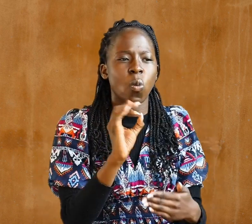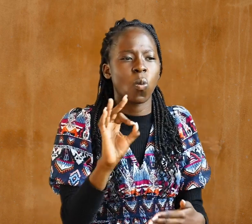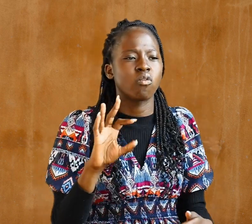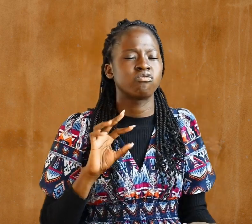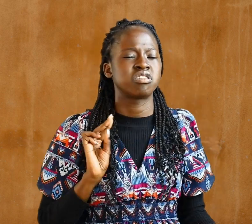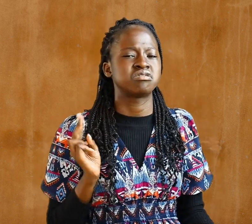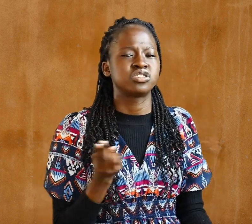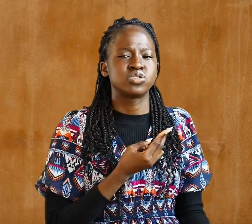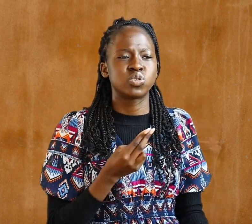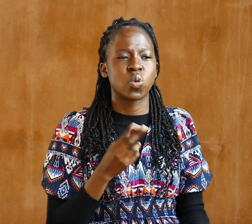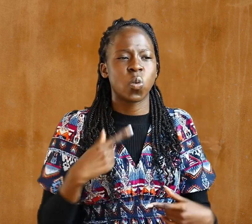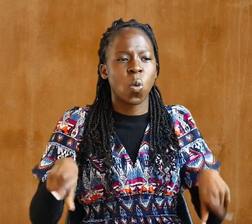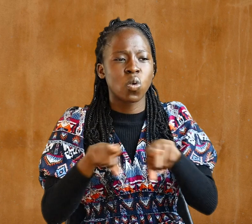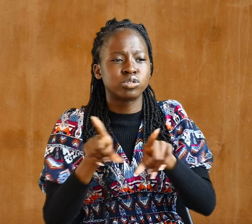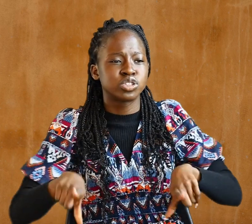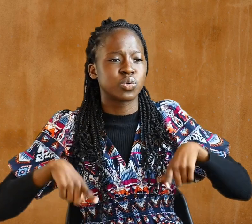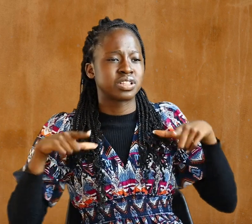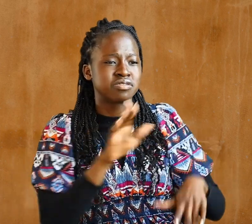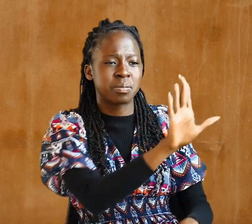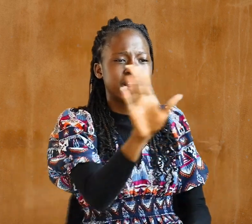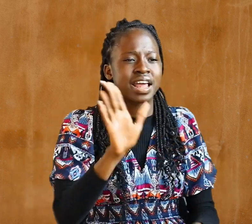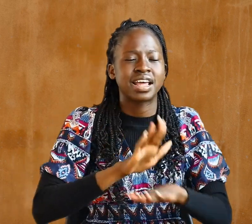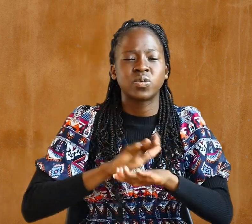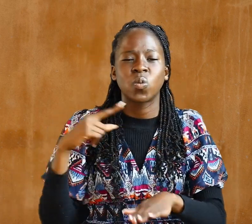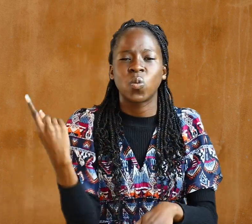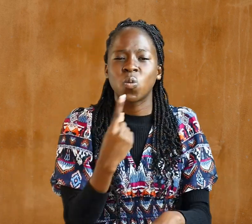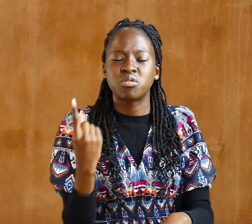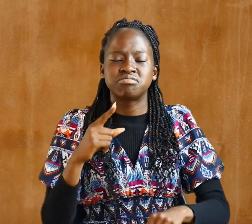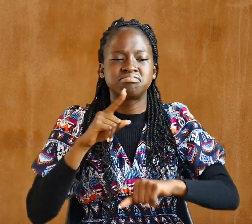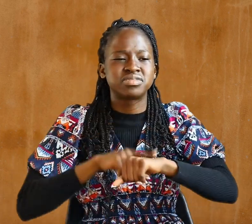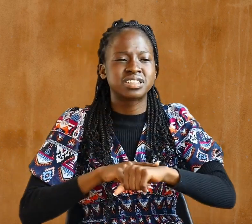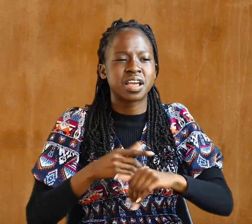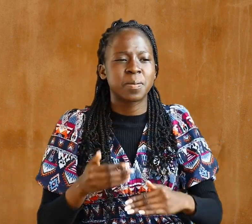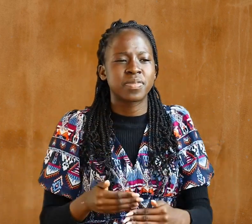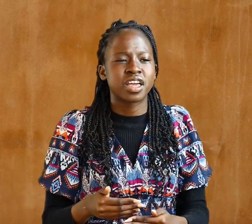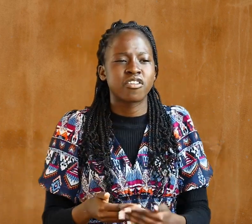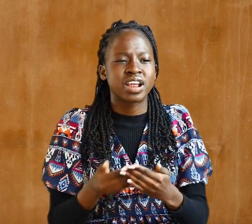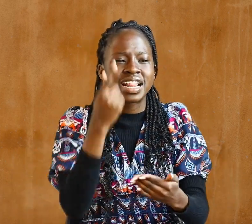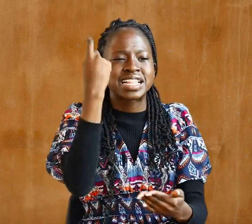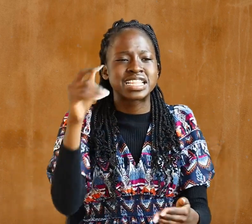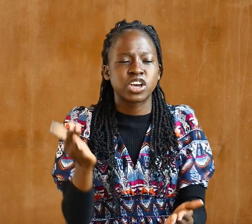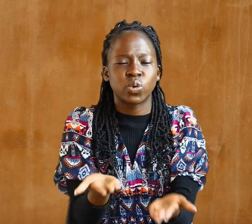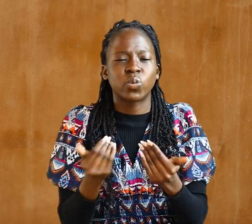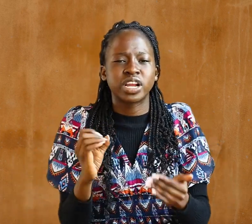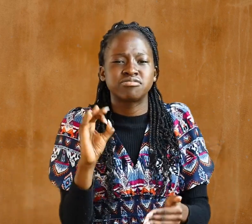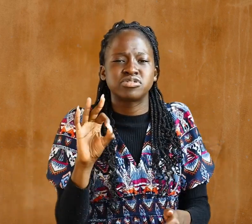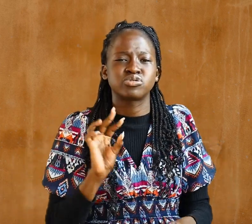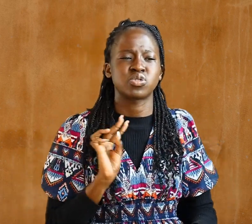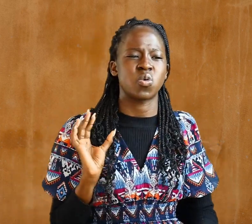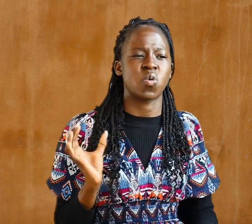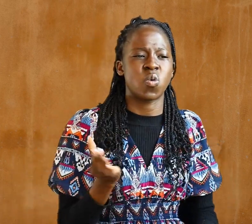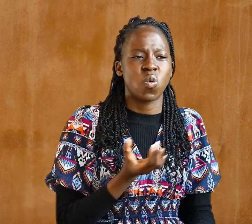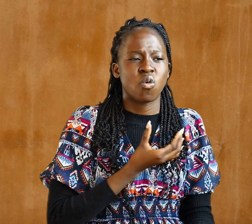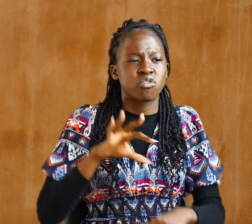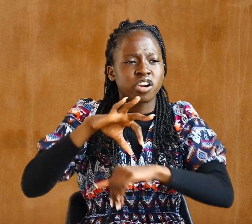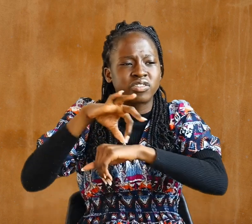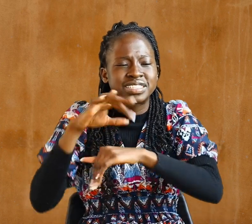among them at one time, gratifying the cravings of our flesh and following its desires